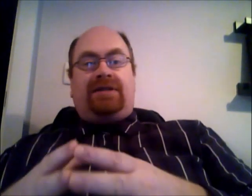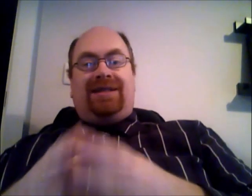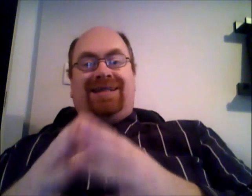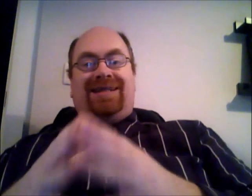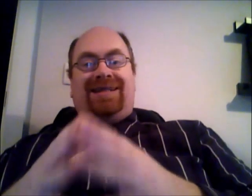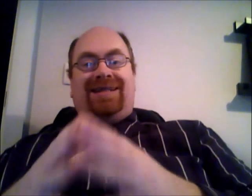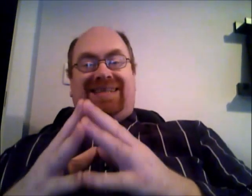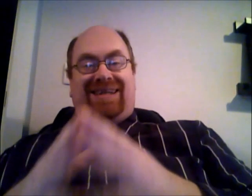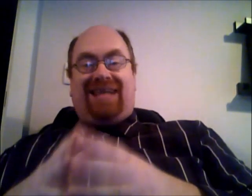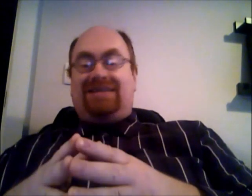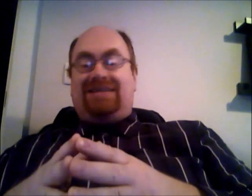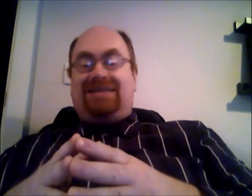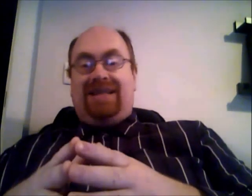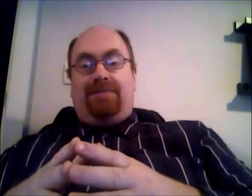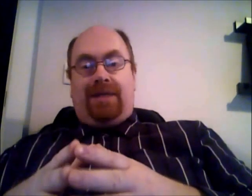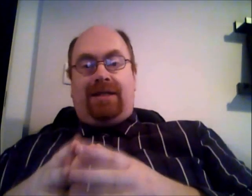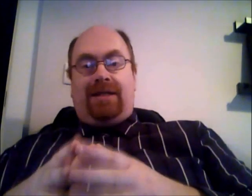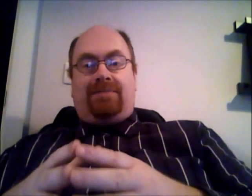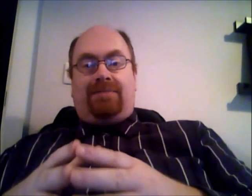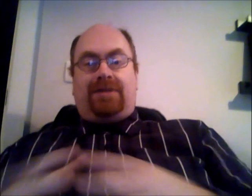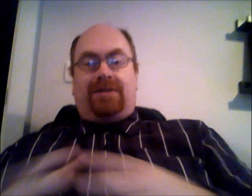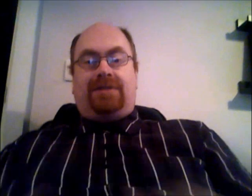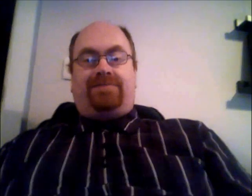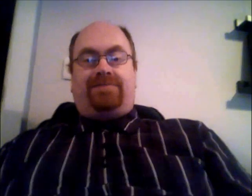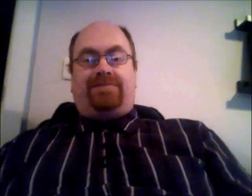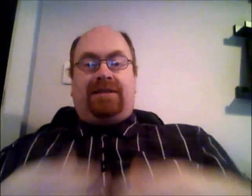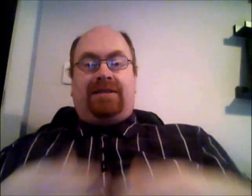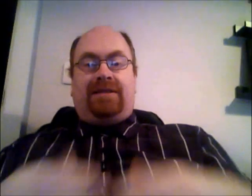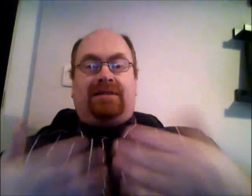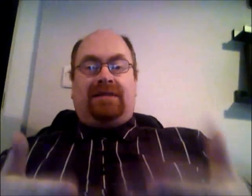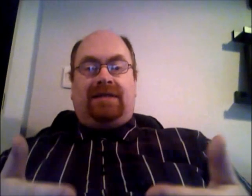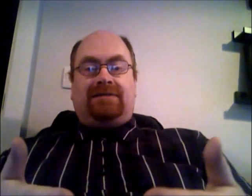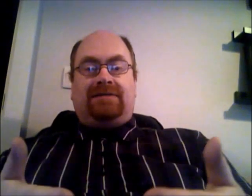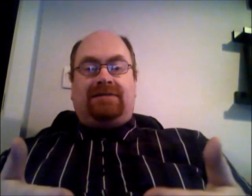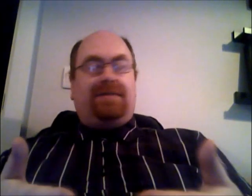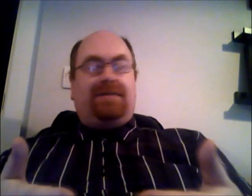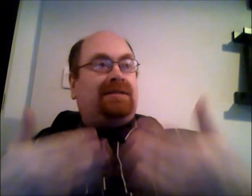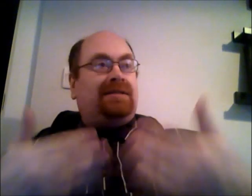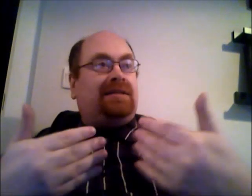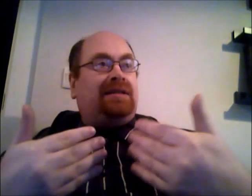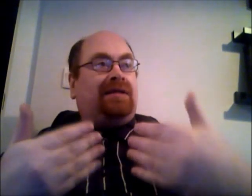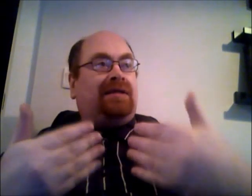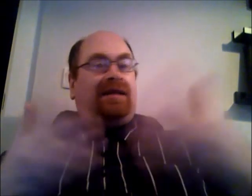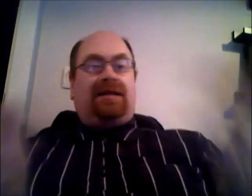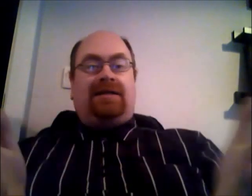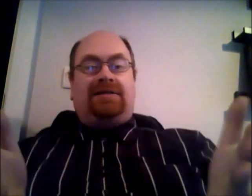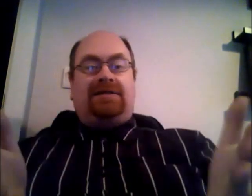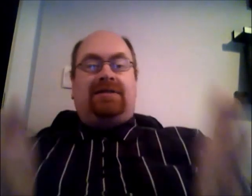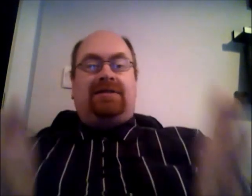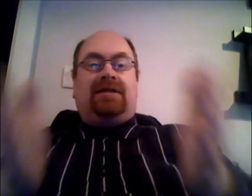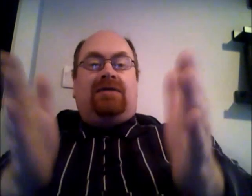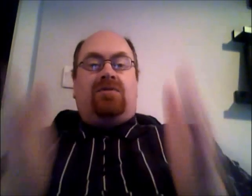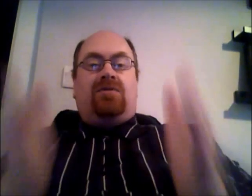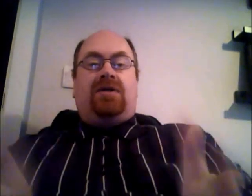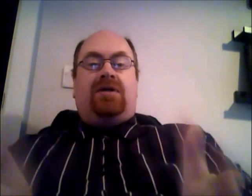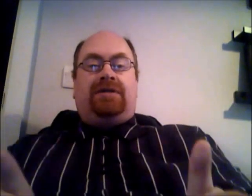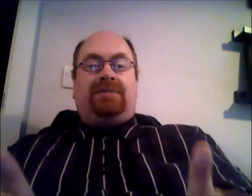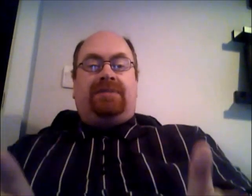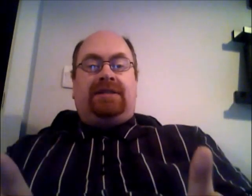there hasn't really been that much you know there hasn't really been like a concerted water treatment system which